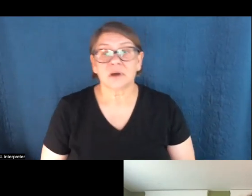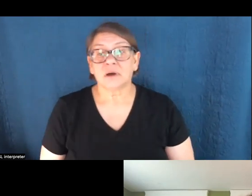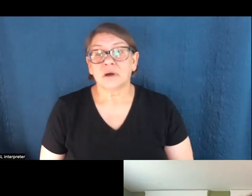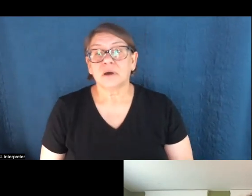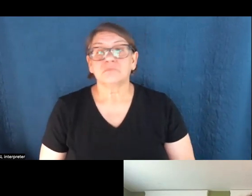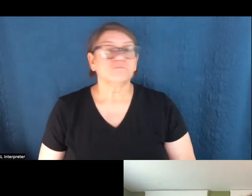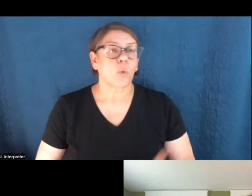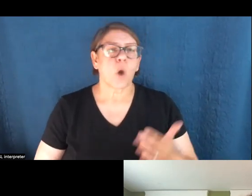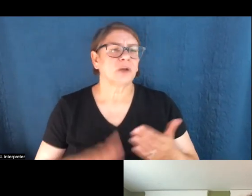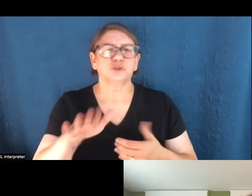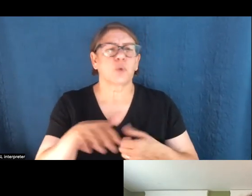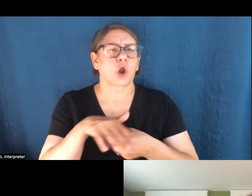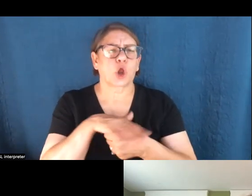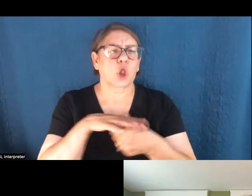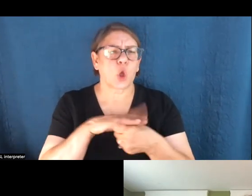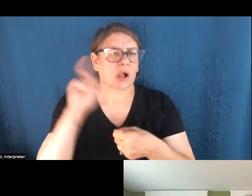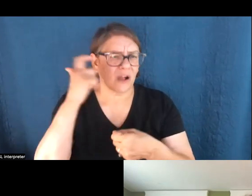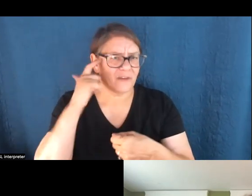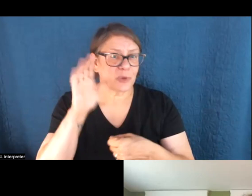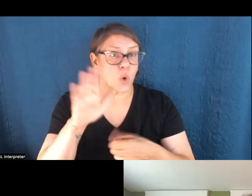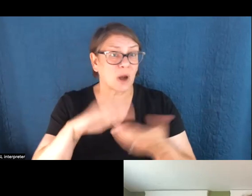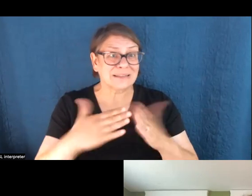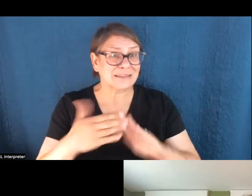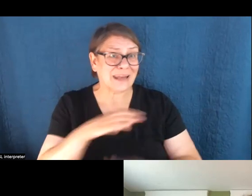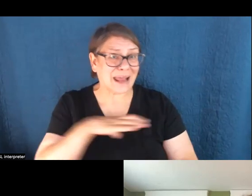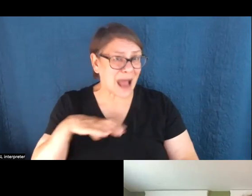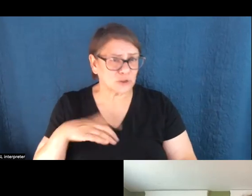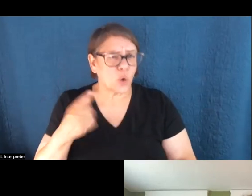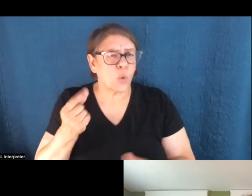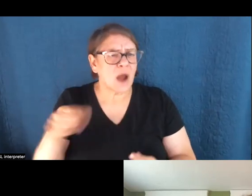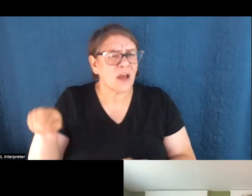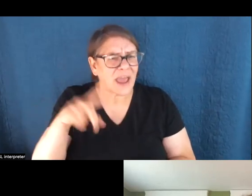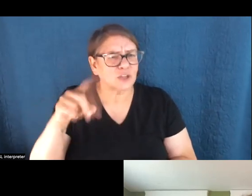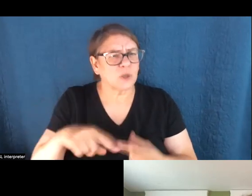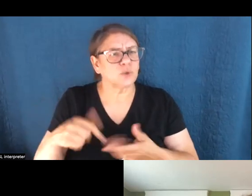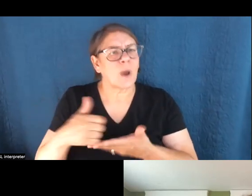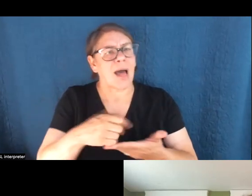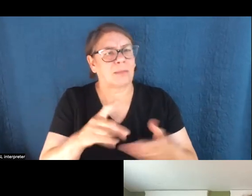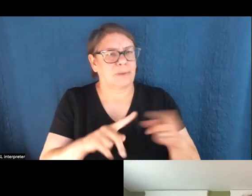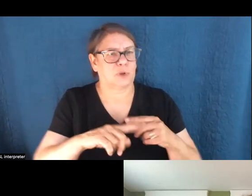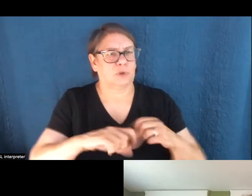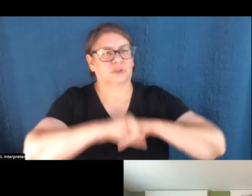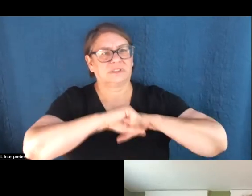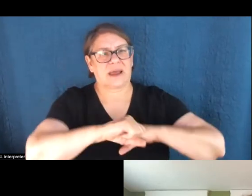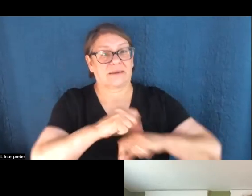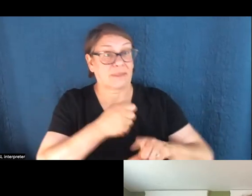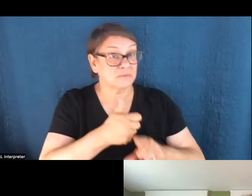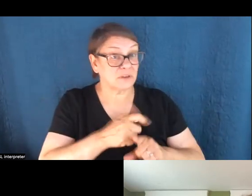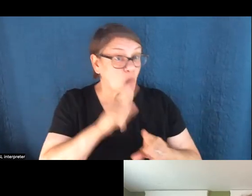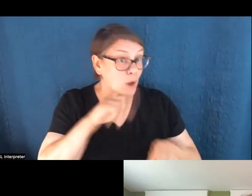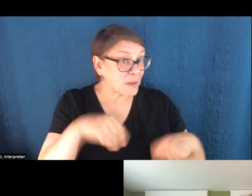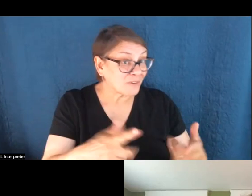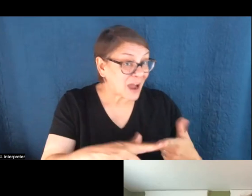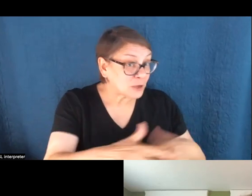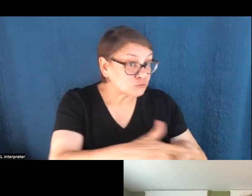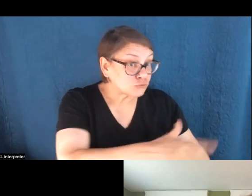know, what is your local government, your city council, your county supervisors, what are they doing to help people protect themselves? Are they, are they providing resources so